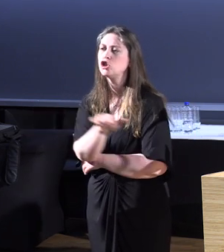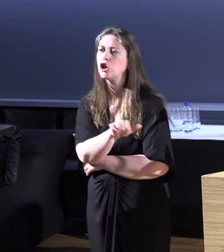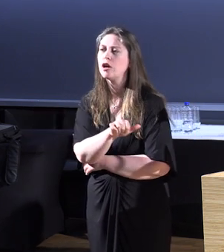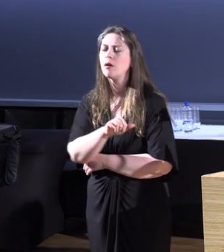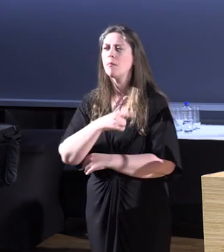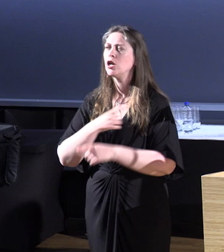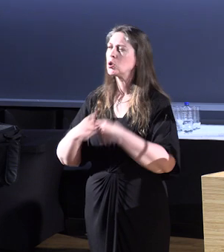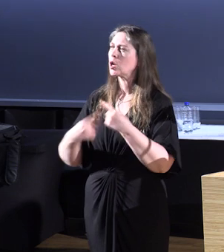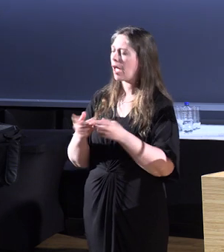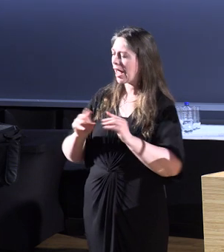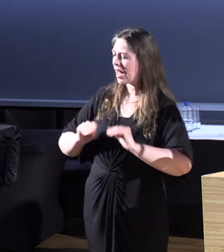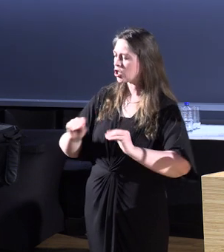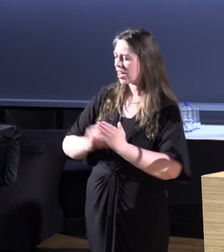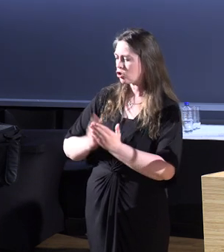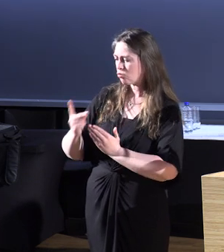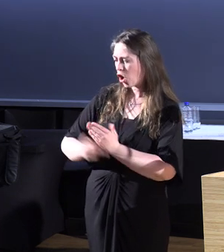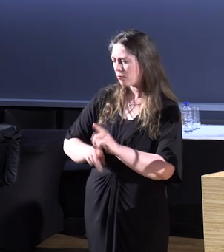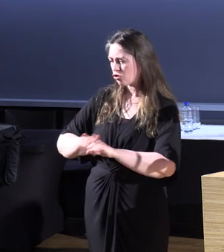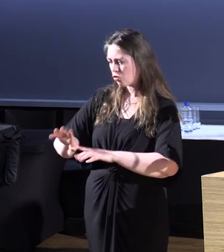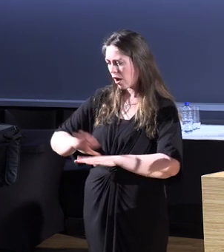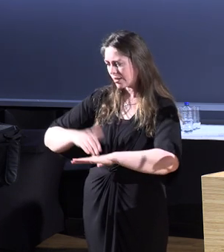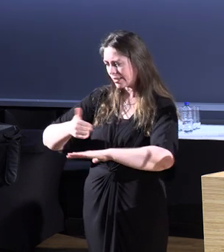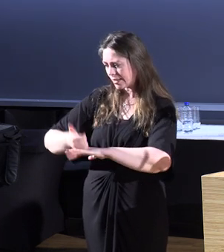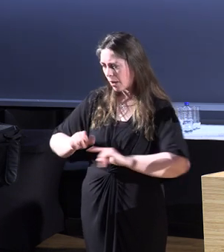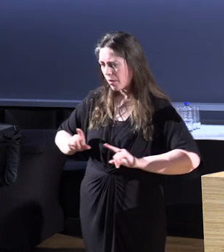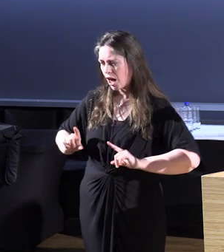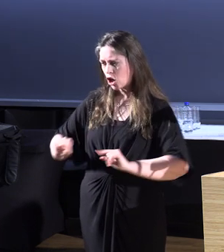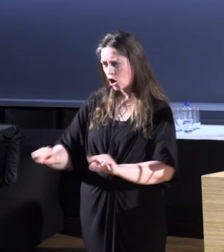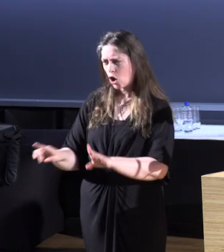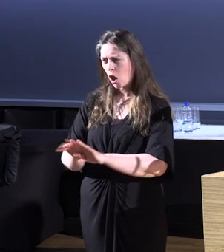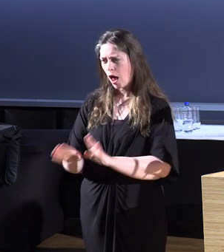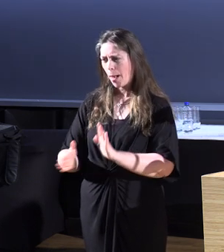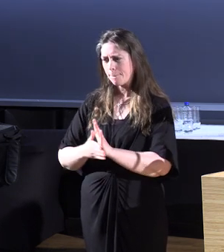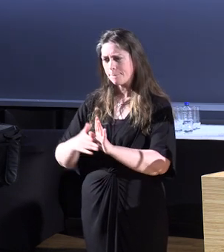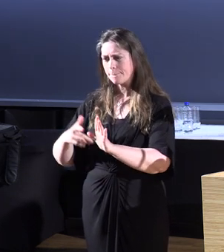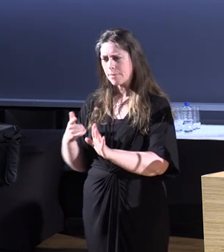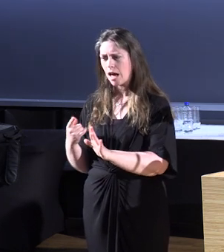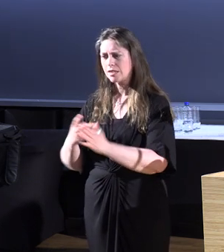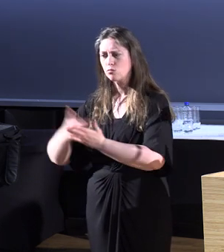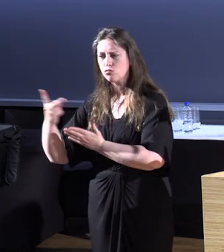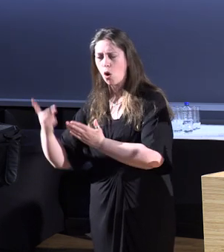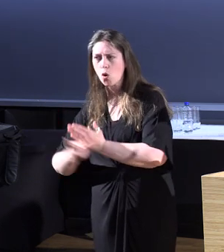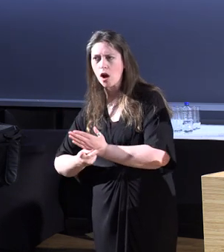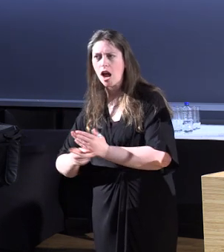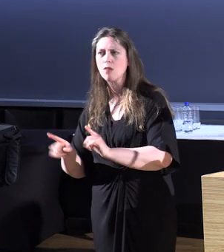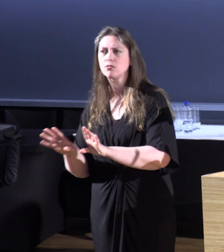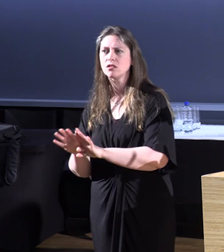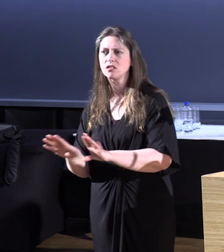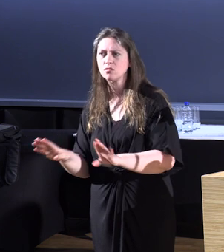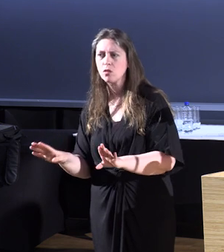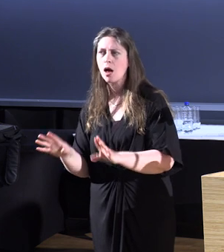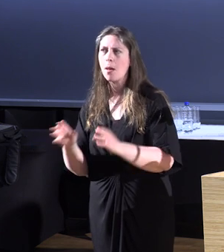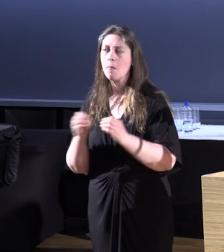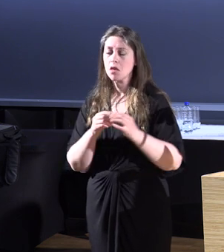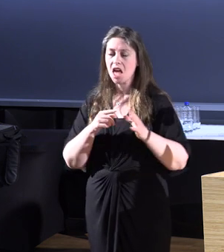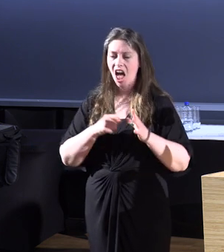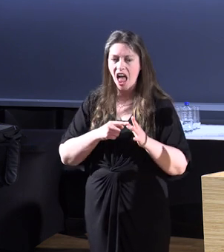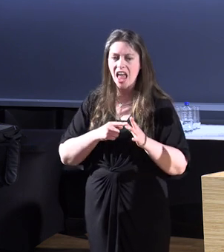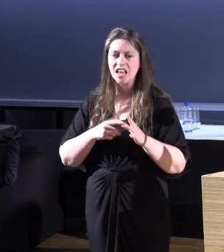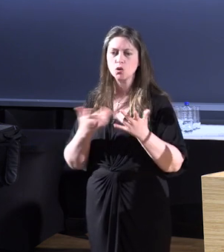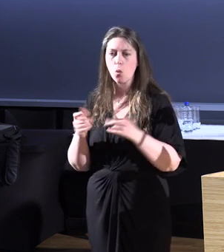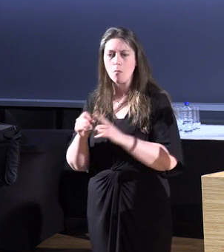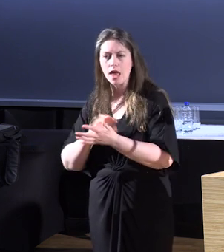our educational programs that we're trying to set up and do like master programs and even bachelor programs or PhD programs